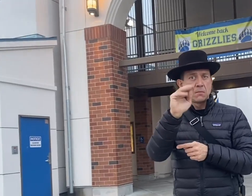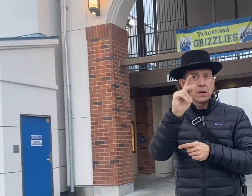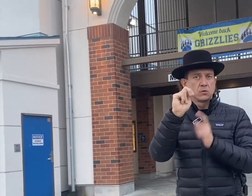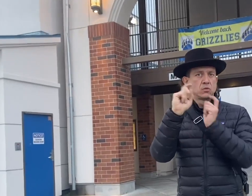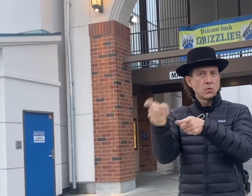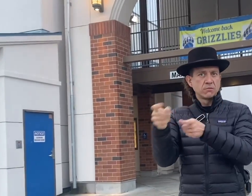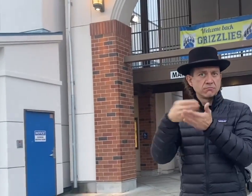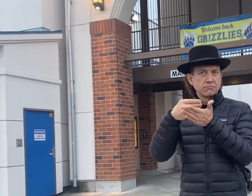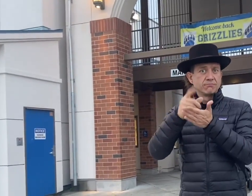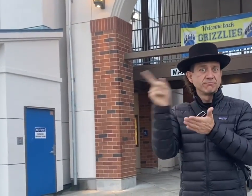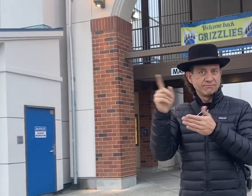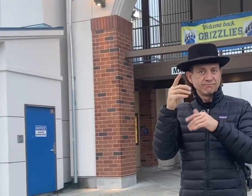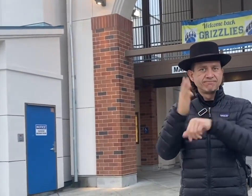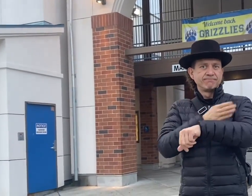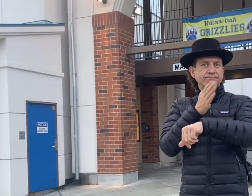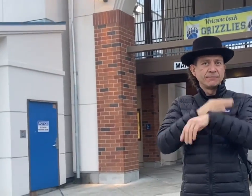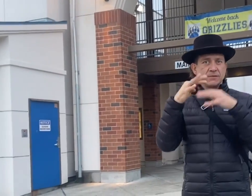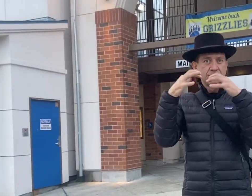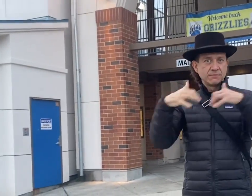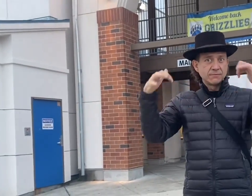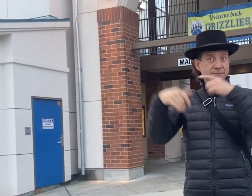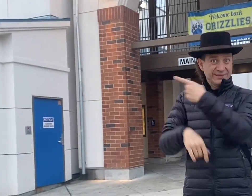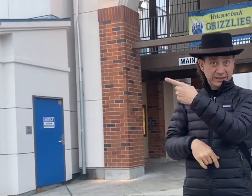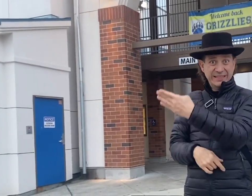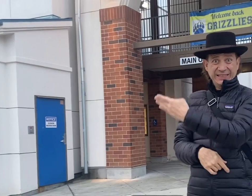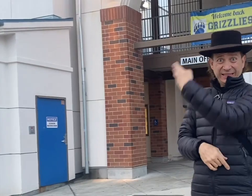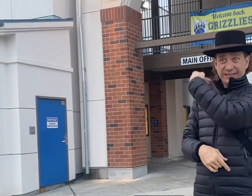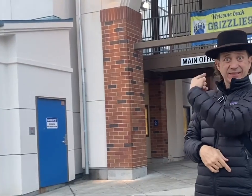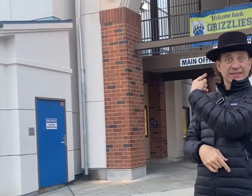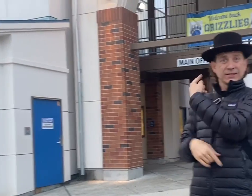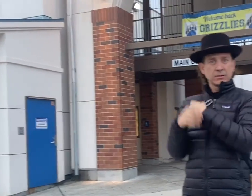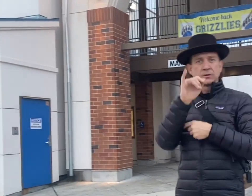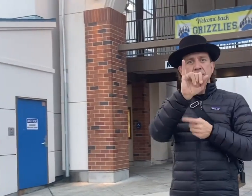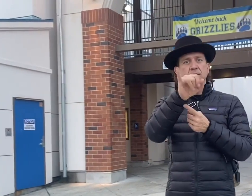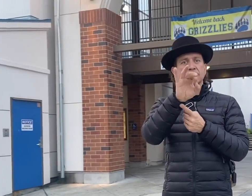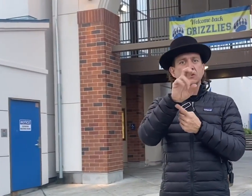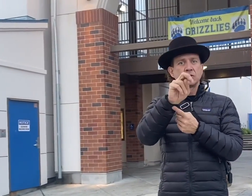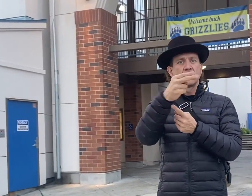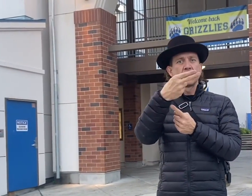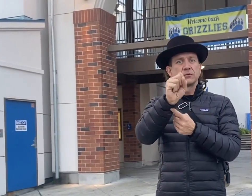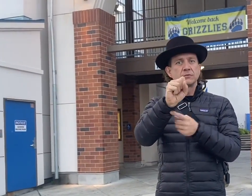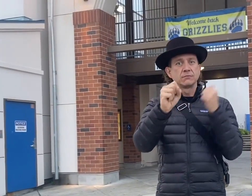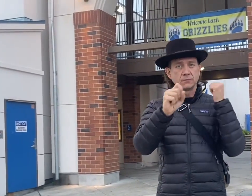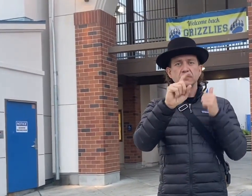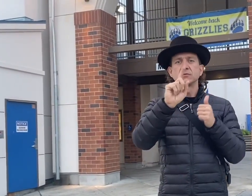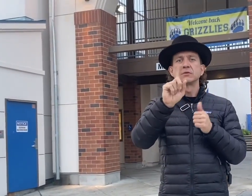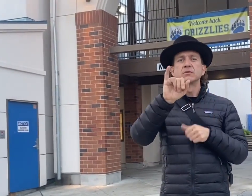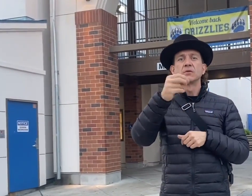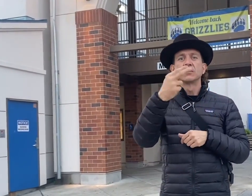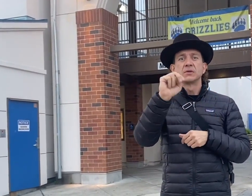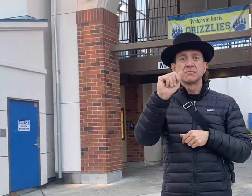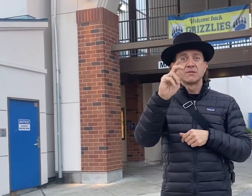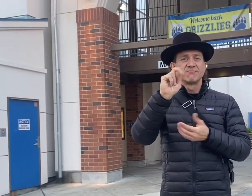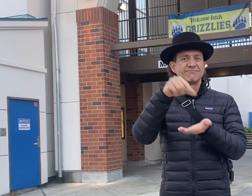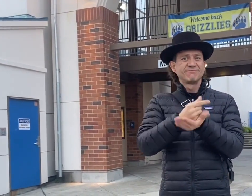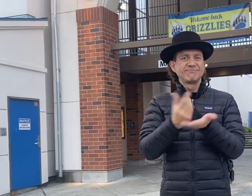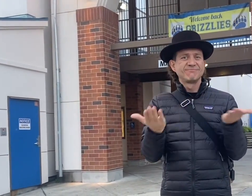John Madden donated the money to renovate the football stadium. Behind me is Jefferson High School, where John graduated in 1954.